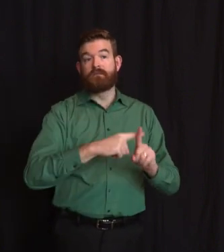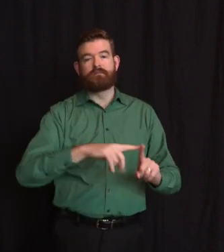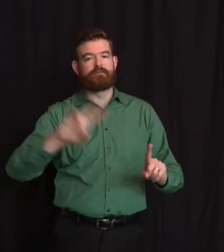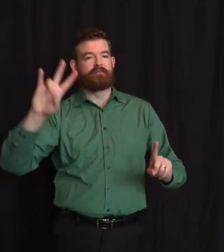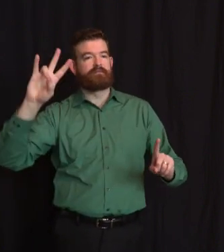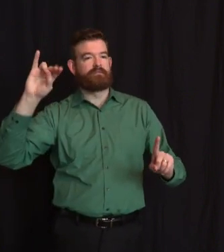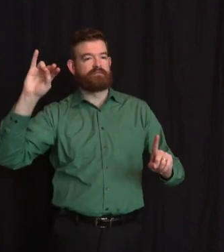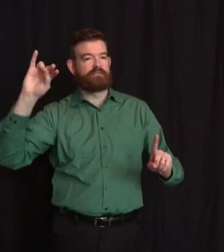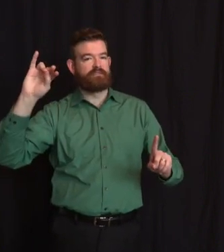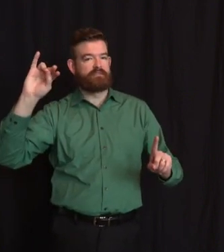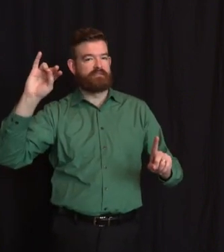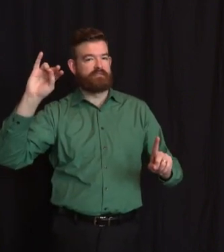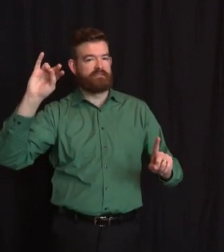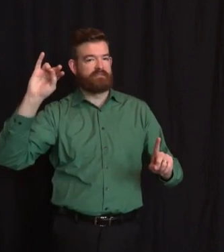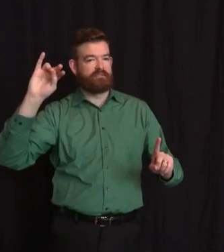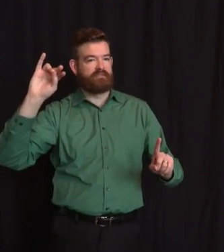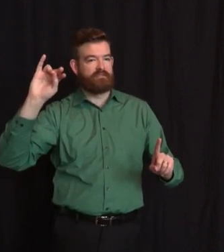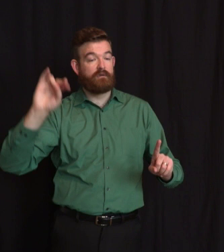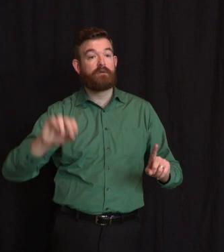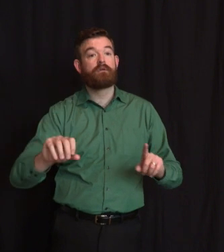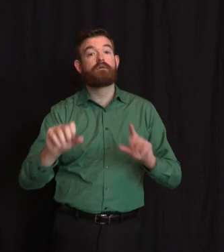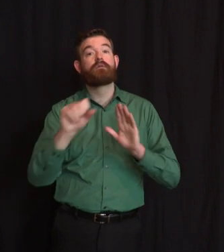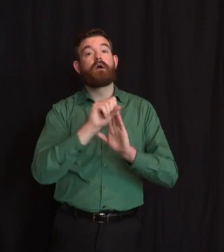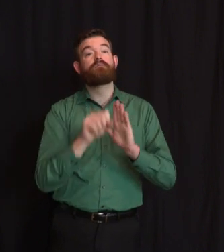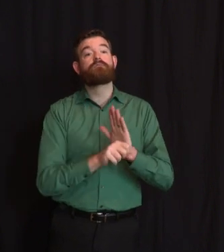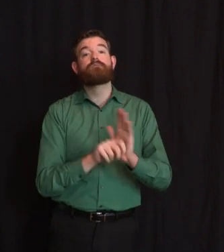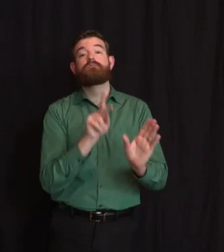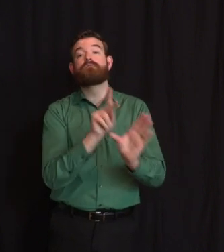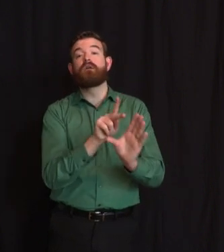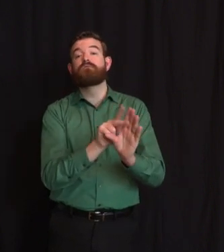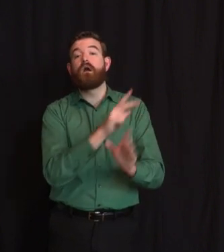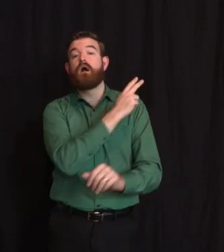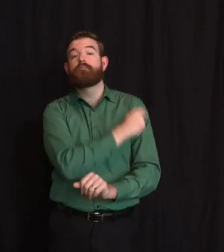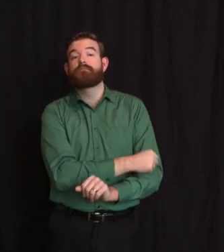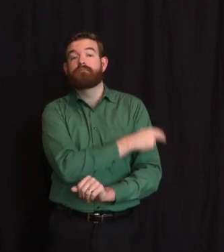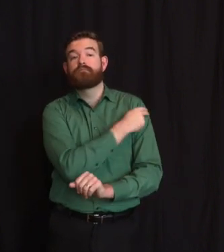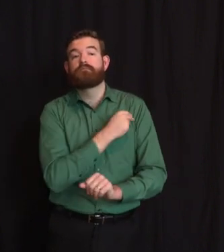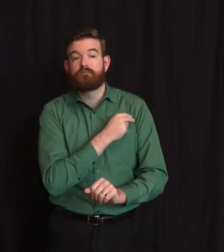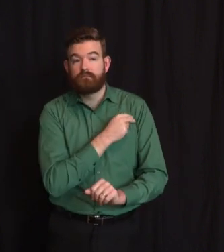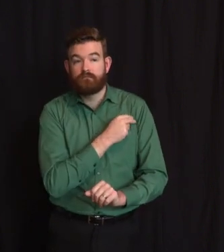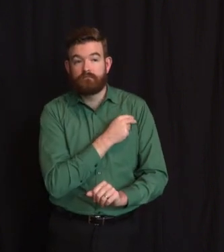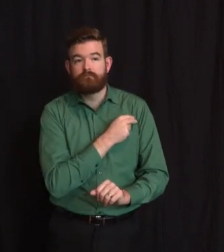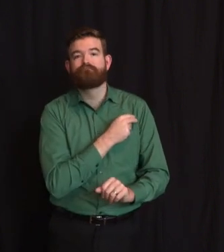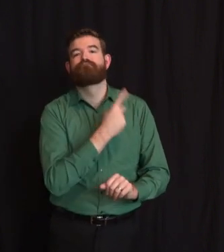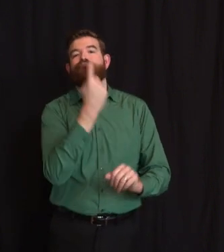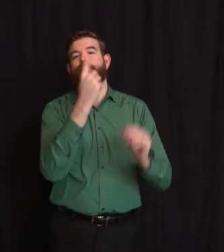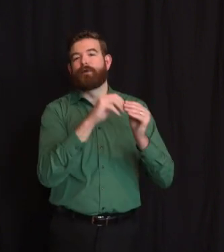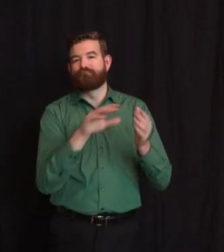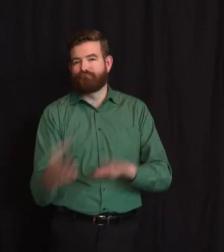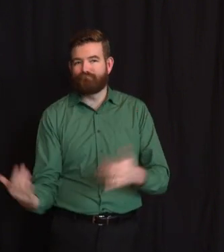are reporting an additional death today for a total of seven deaths from their population of 1,400.